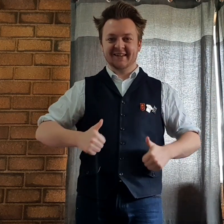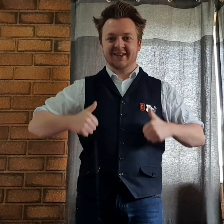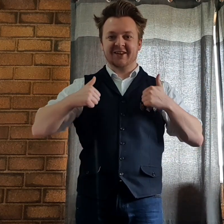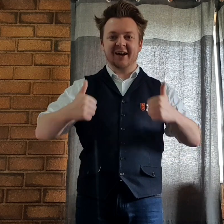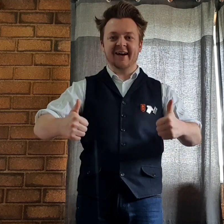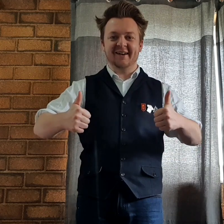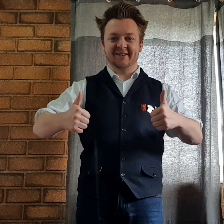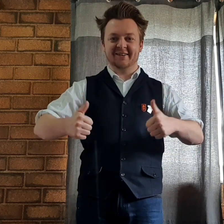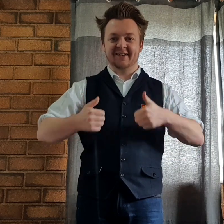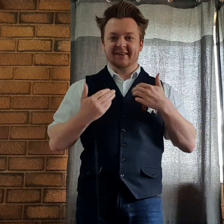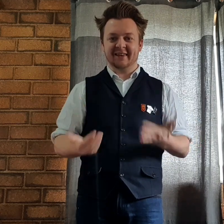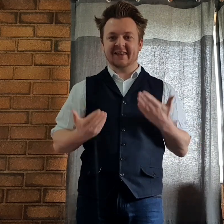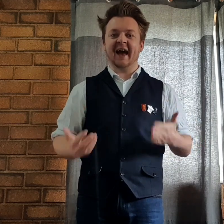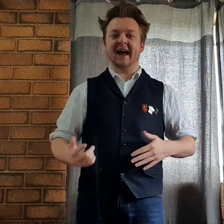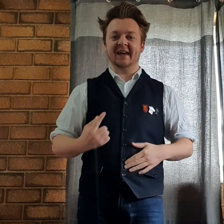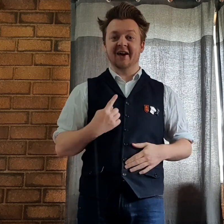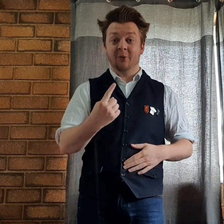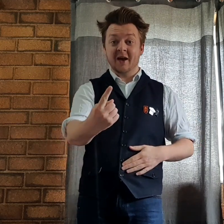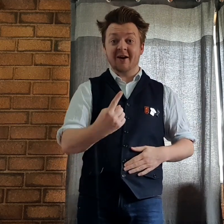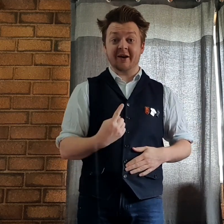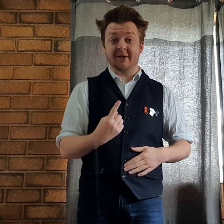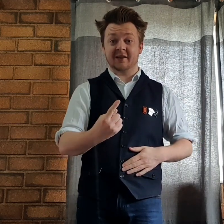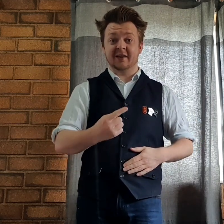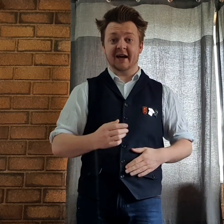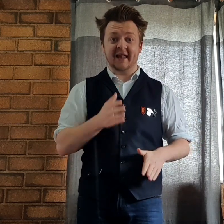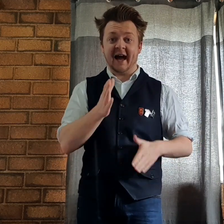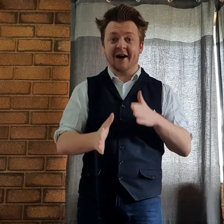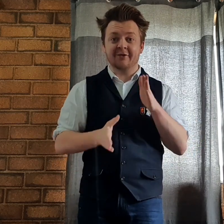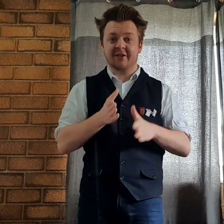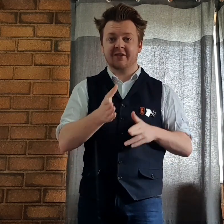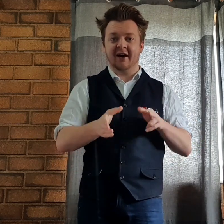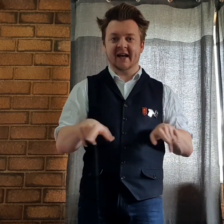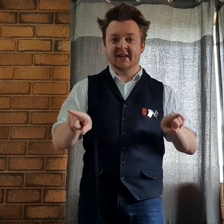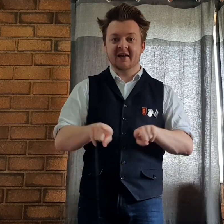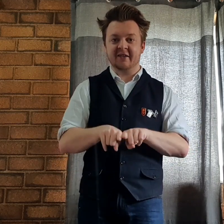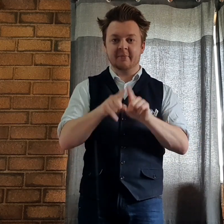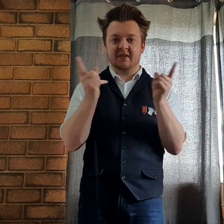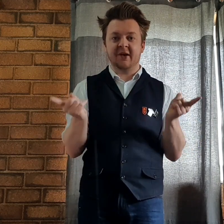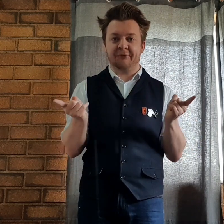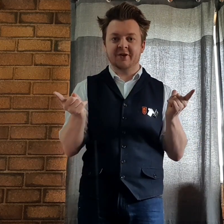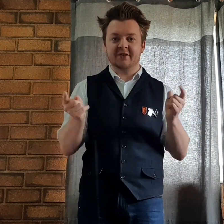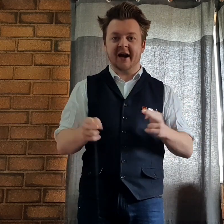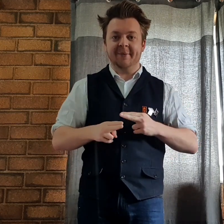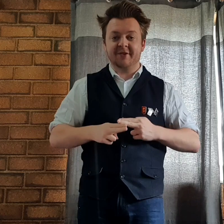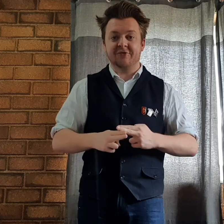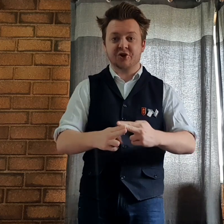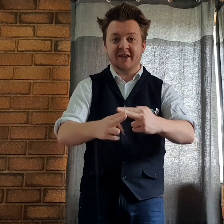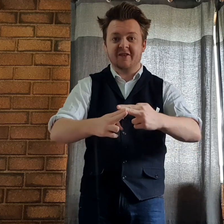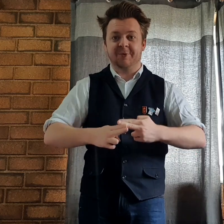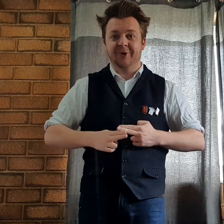Good! Today we are going to learn how to sign some different types of transport.